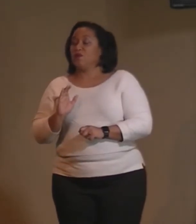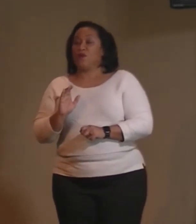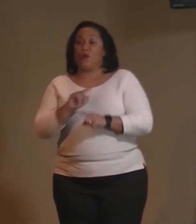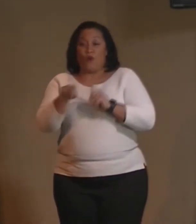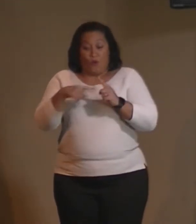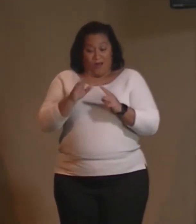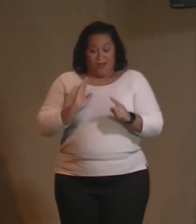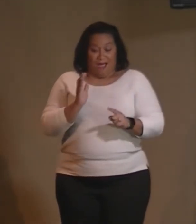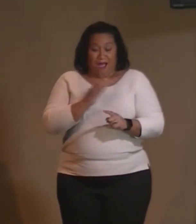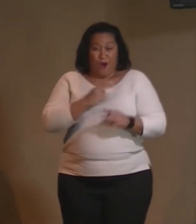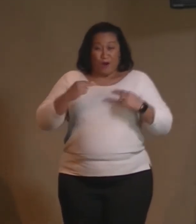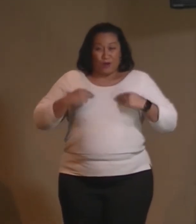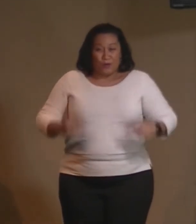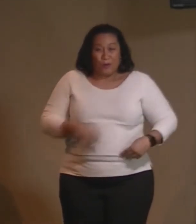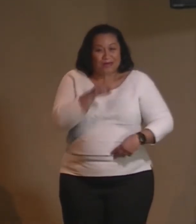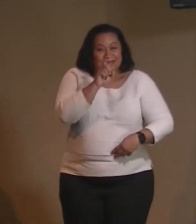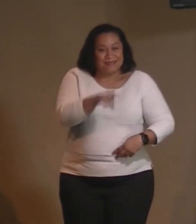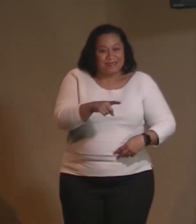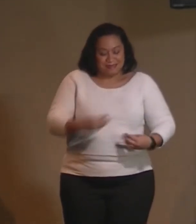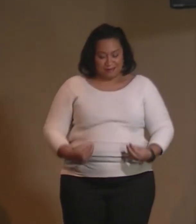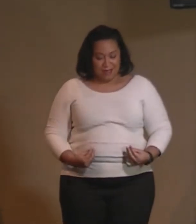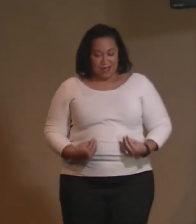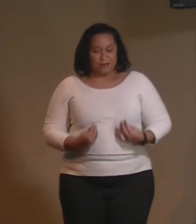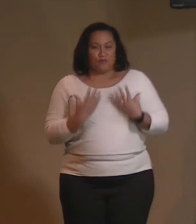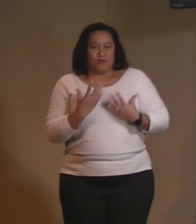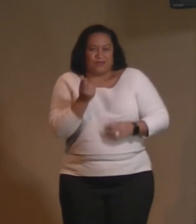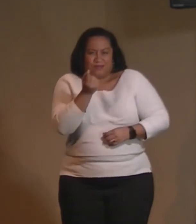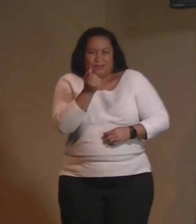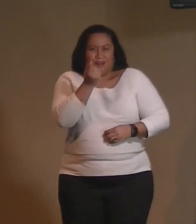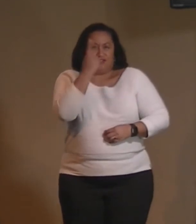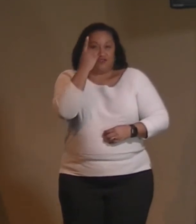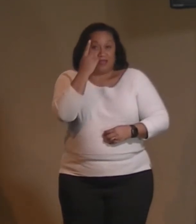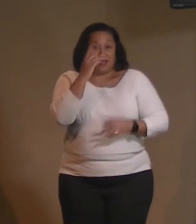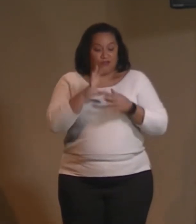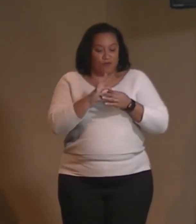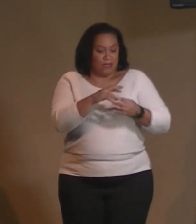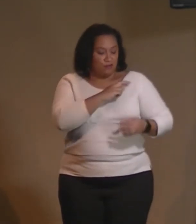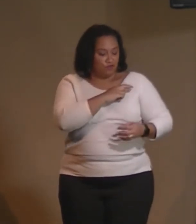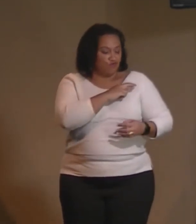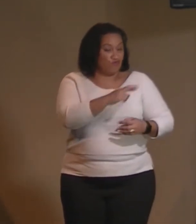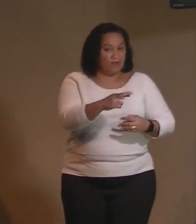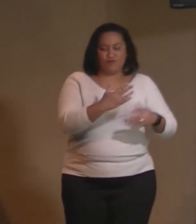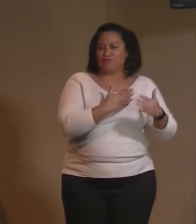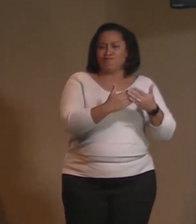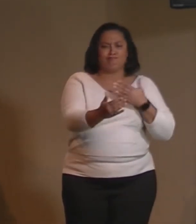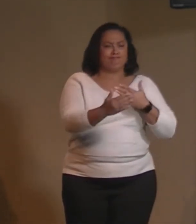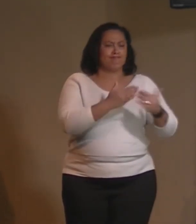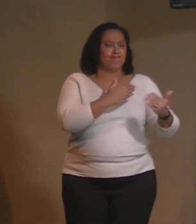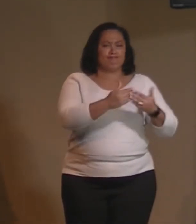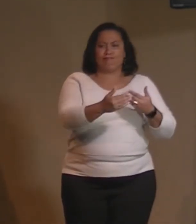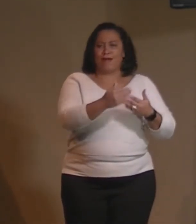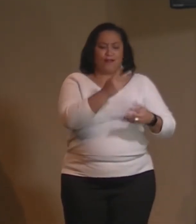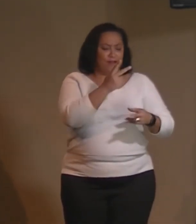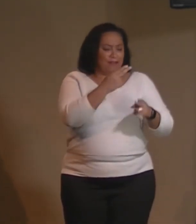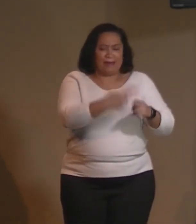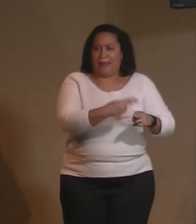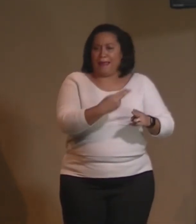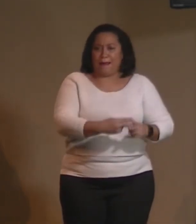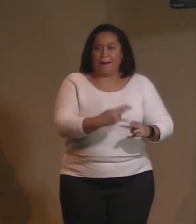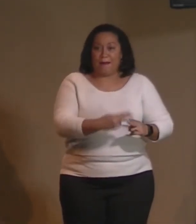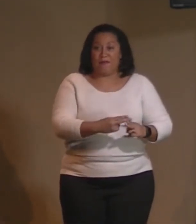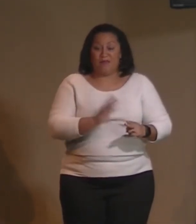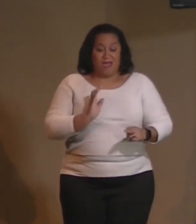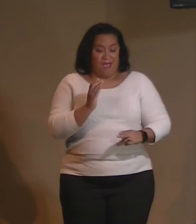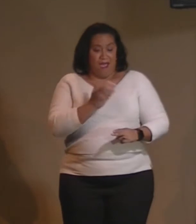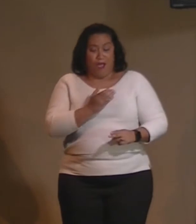aspirations and understanding about religions, whatever religions they are, as all of this shifts and changes, so should our